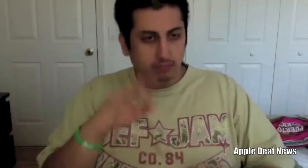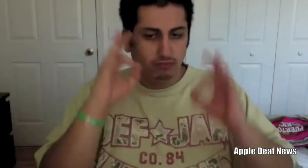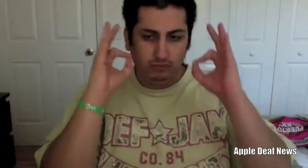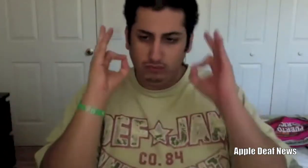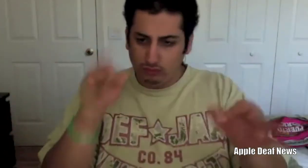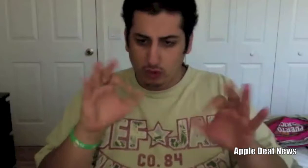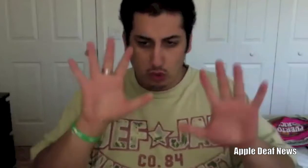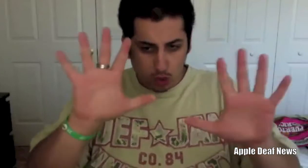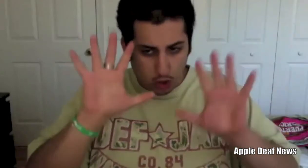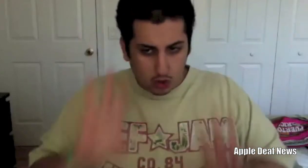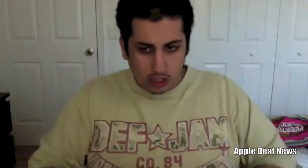Good.